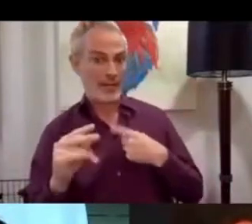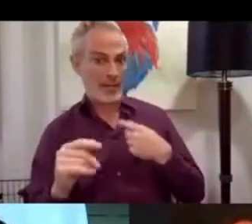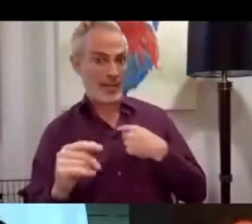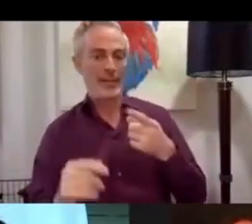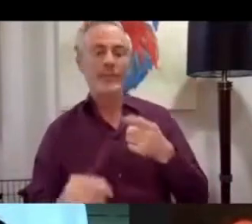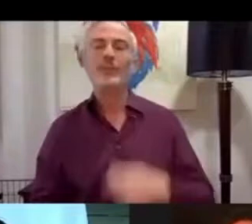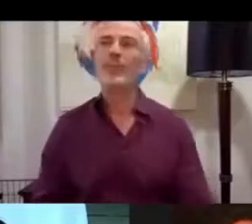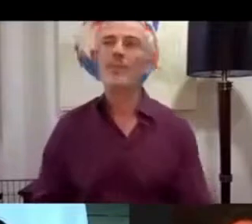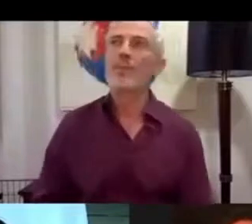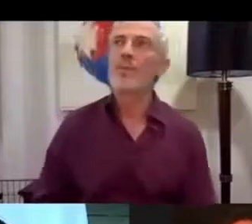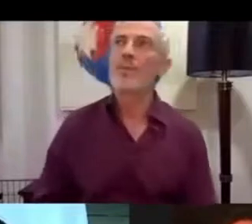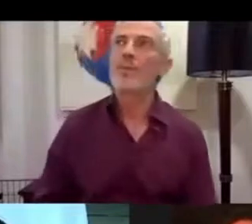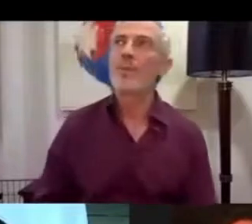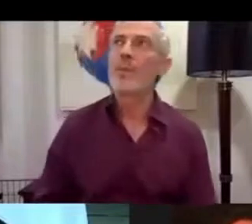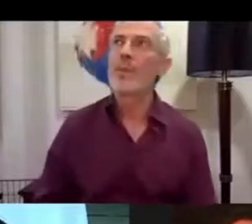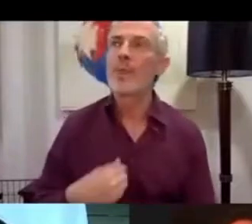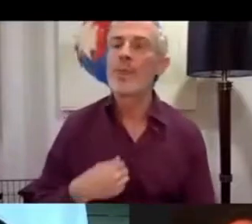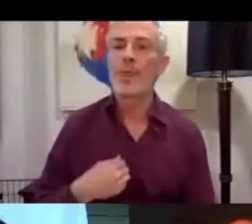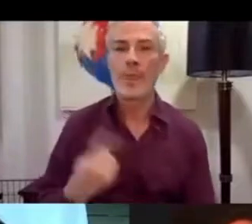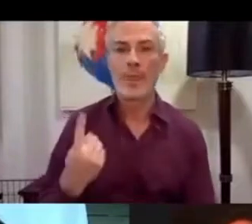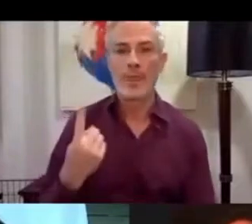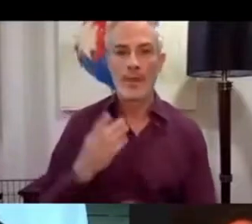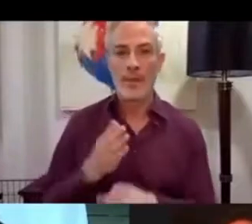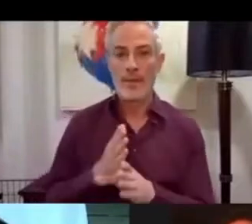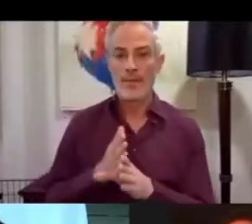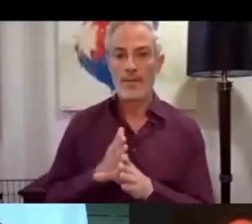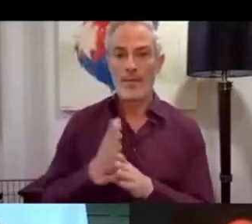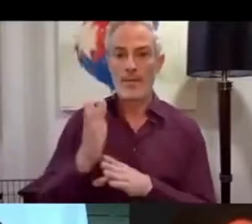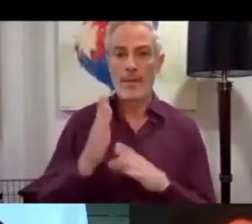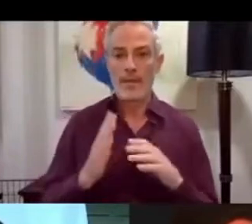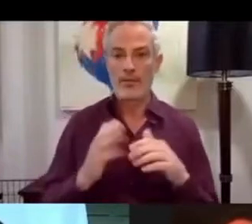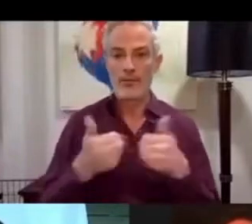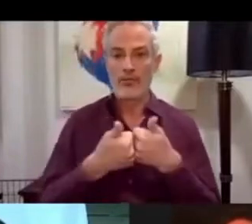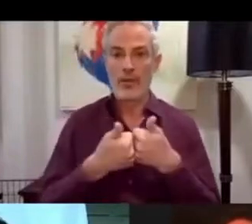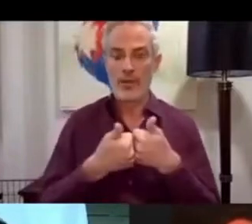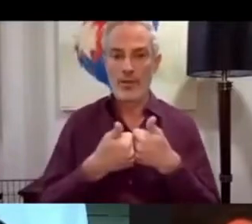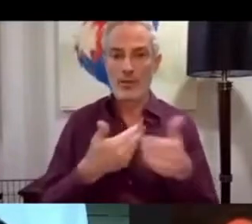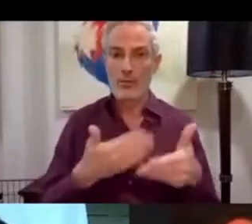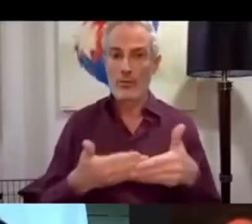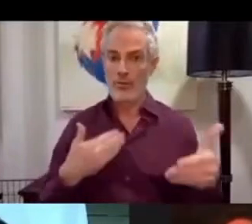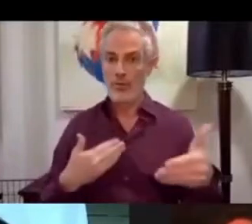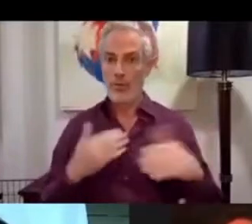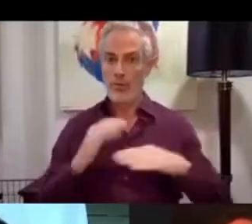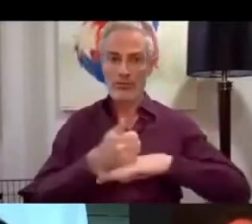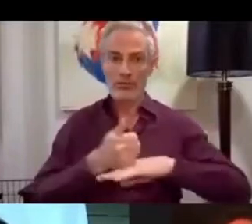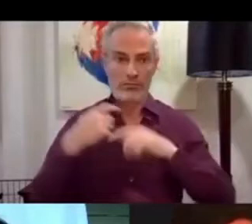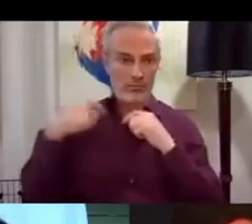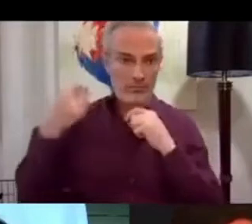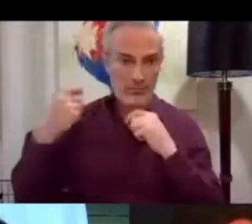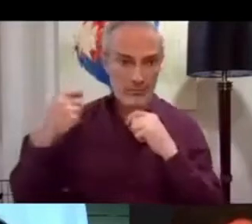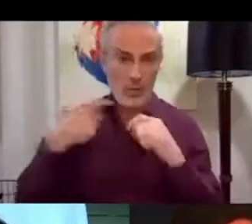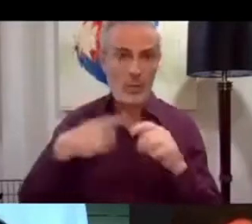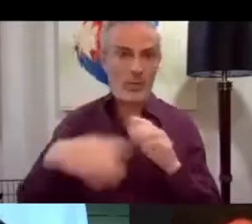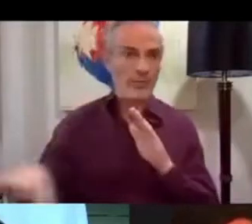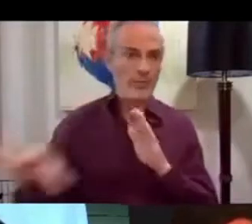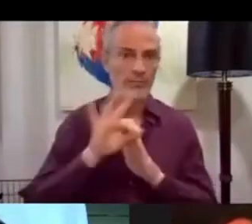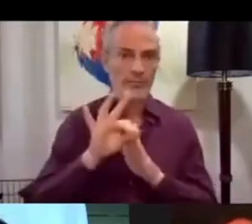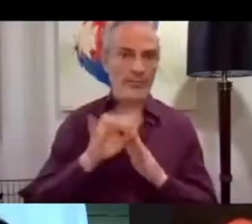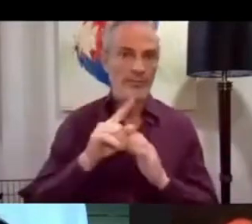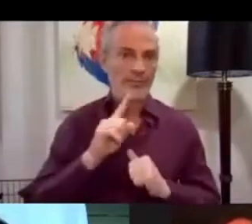one of the main challenges before starting the shoot was finding a deaf actress. And I knew from the beginning,